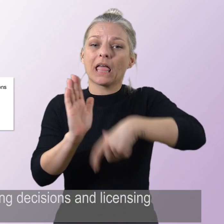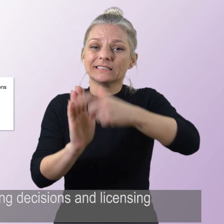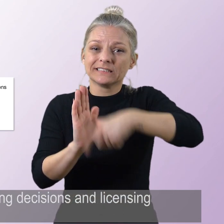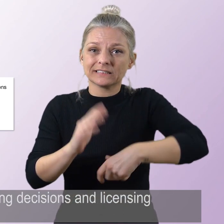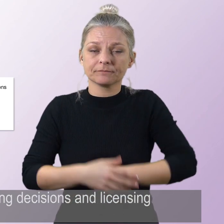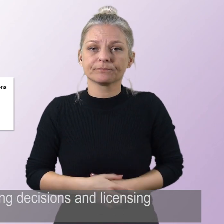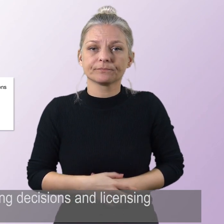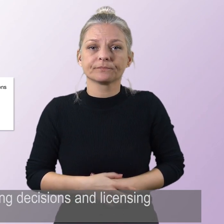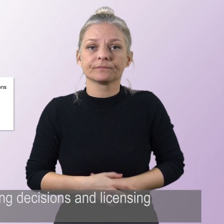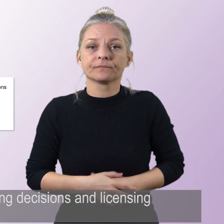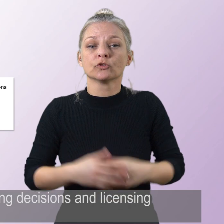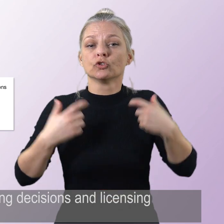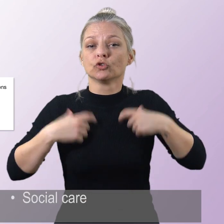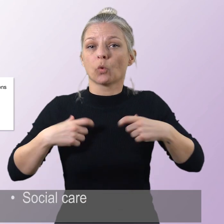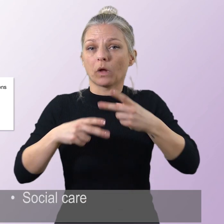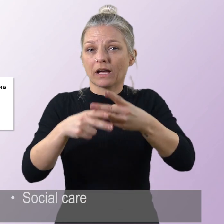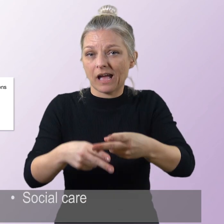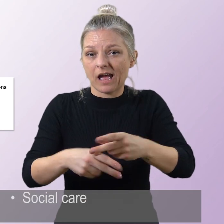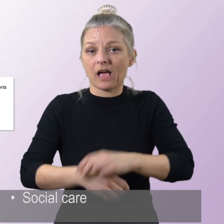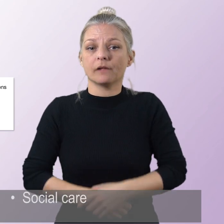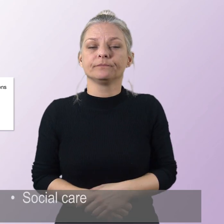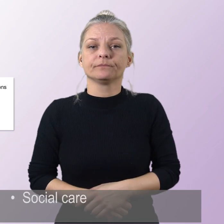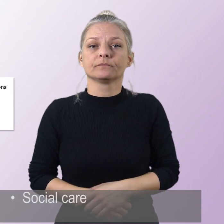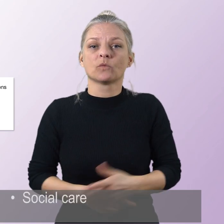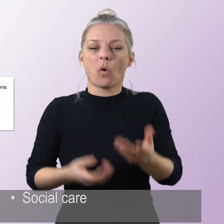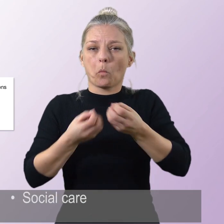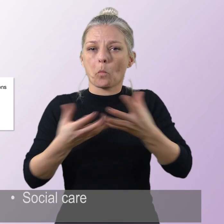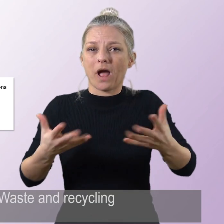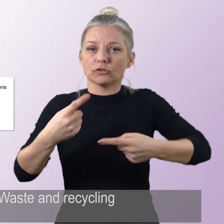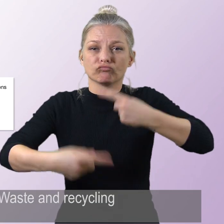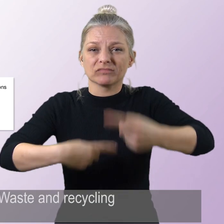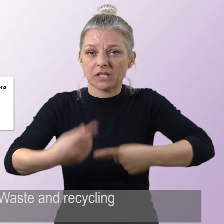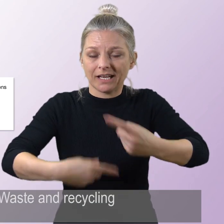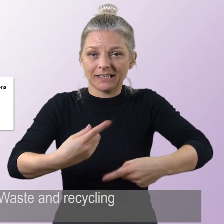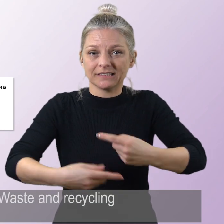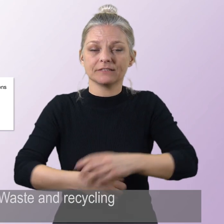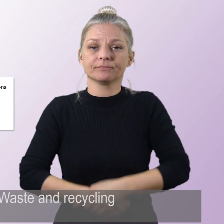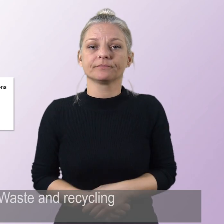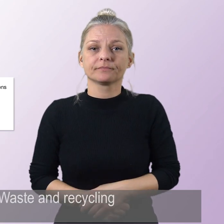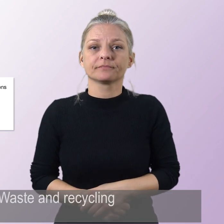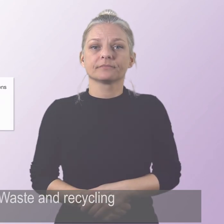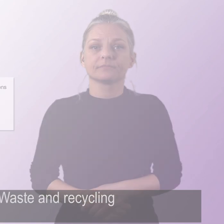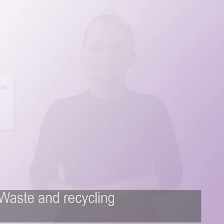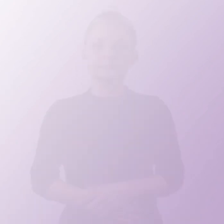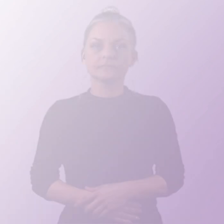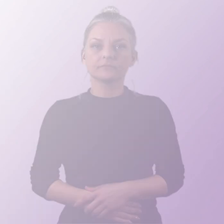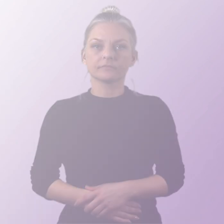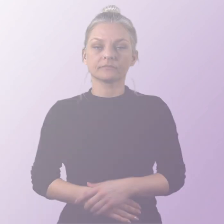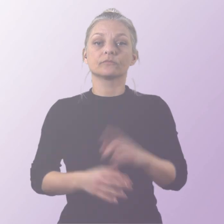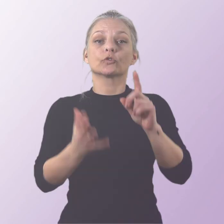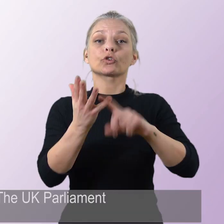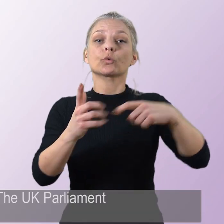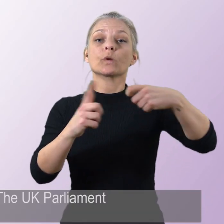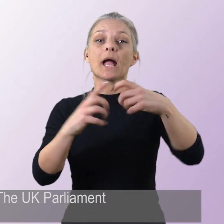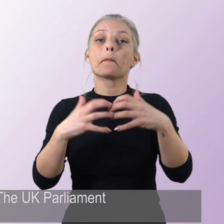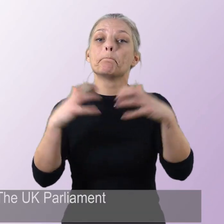and licensing Social care Waste and recycling The UK